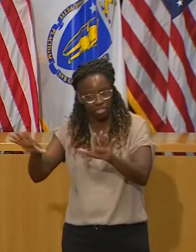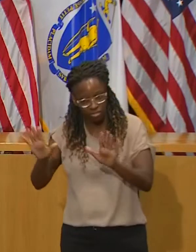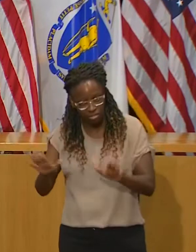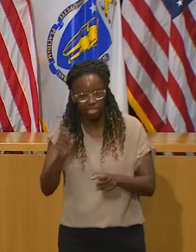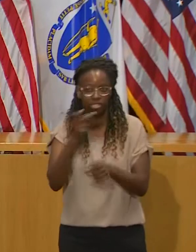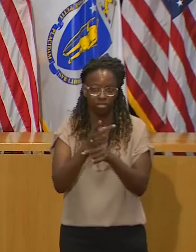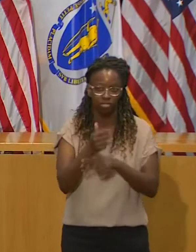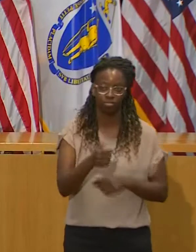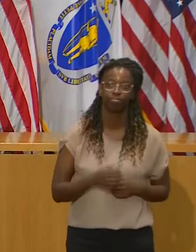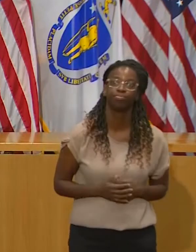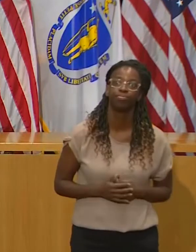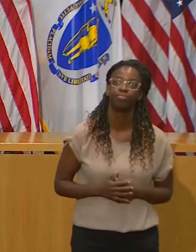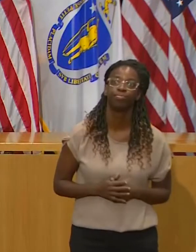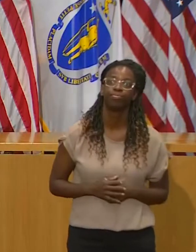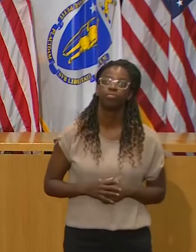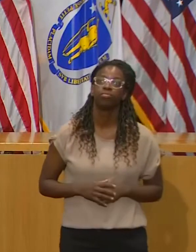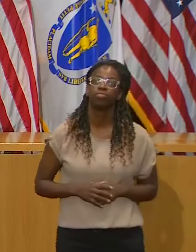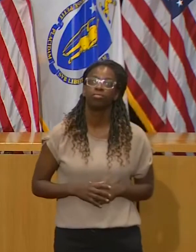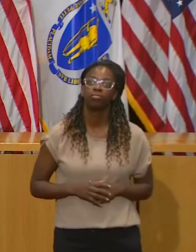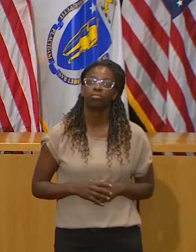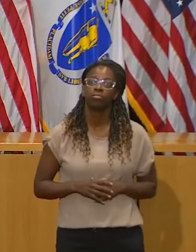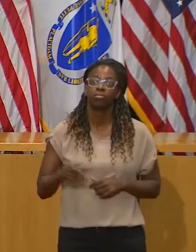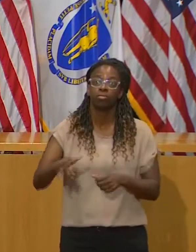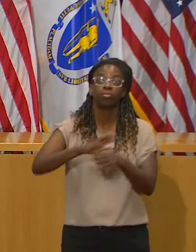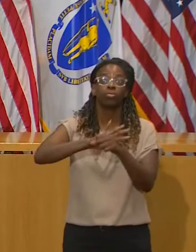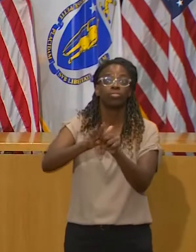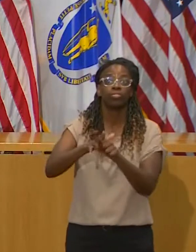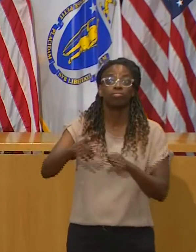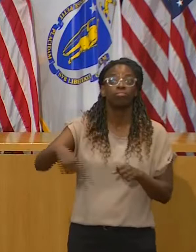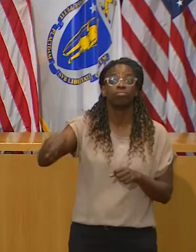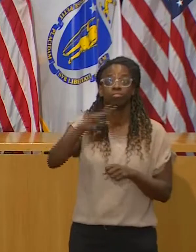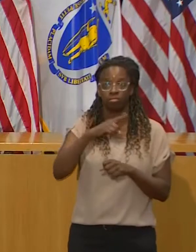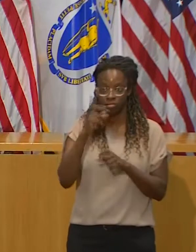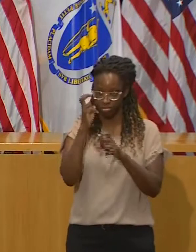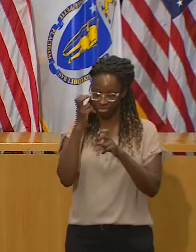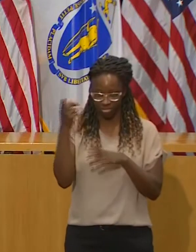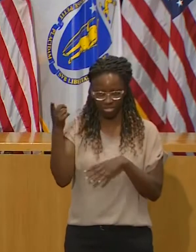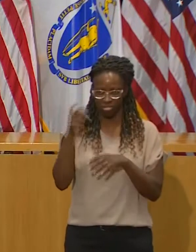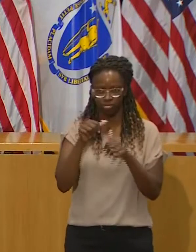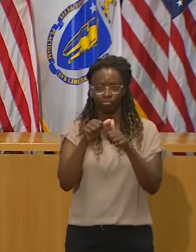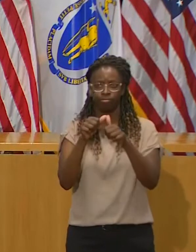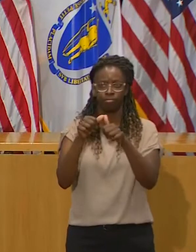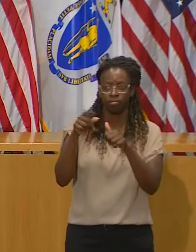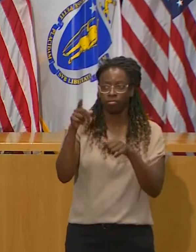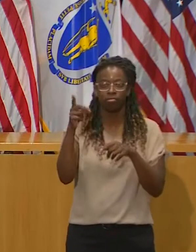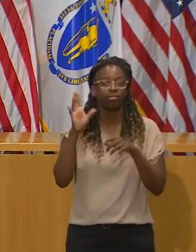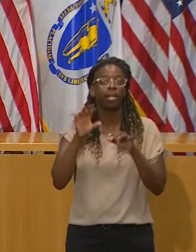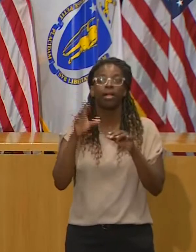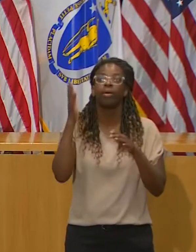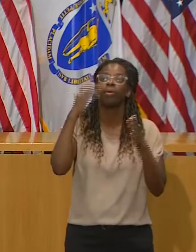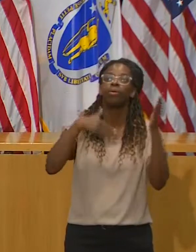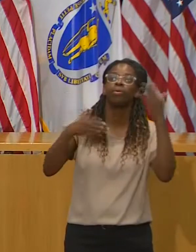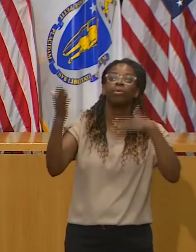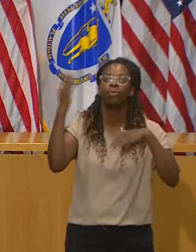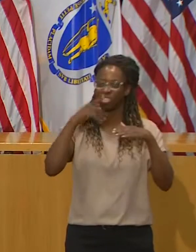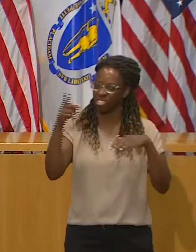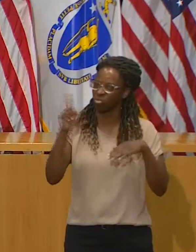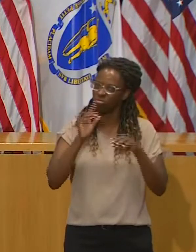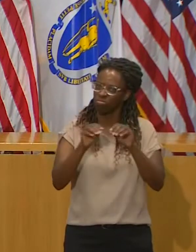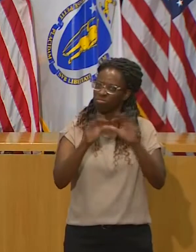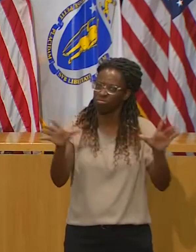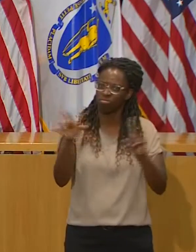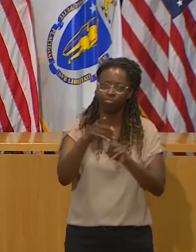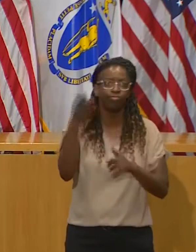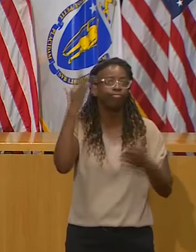The silent spread of COVID in some ways is one of the most dangerous aspects of this disease. And it's why back in May we were one of the